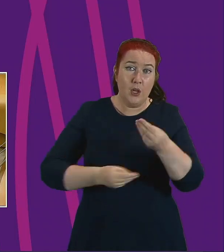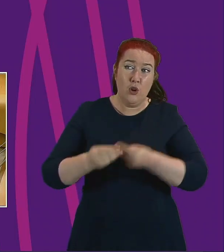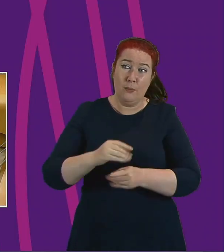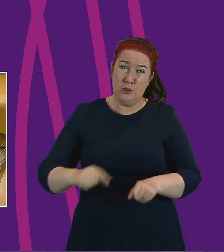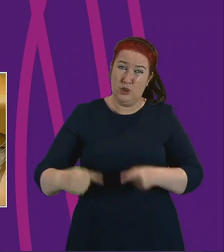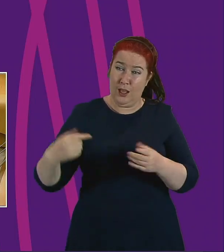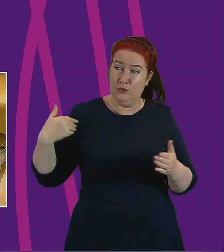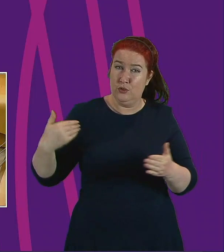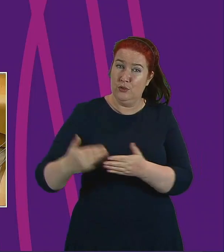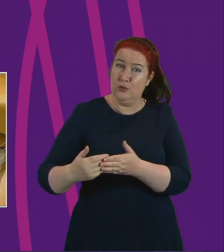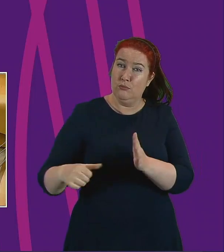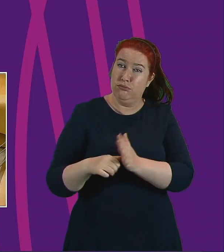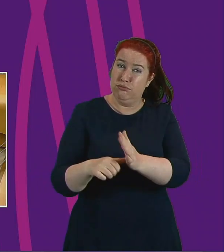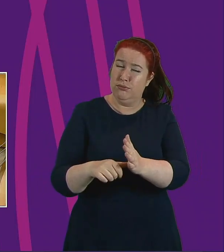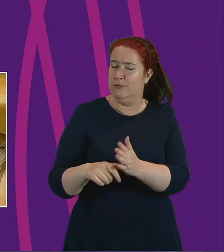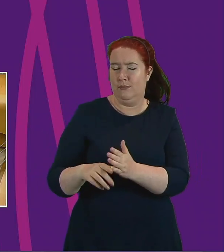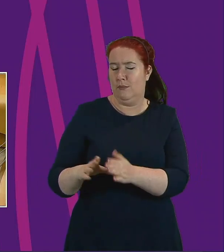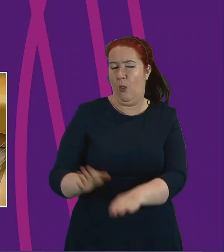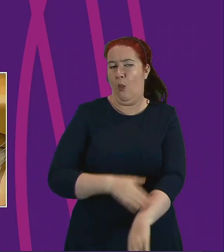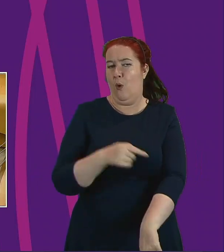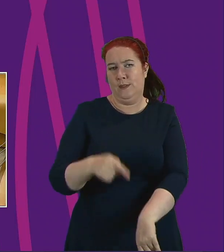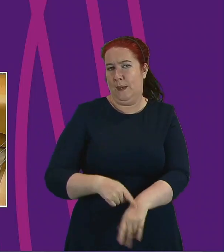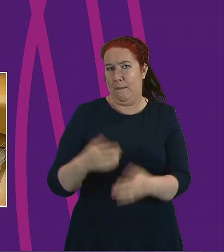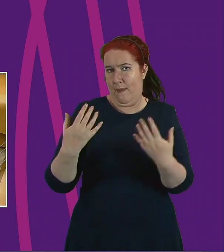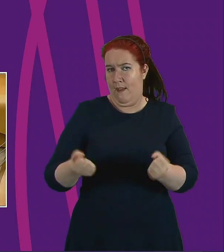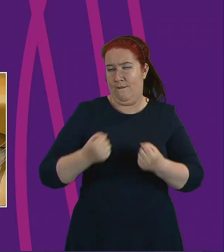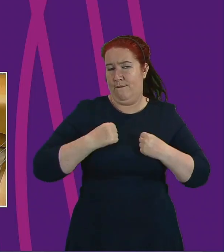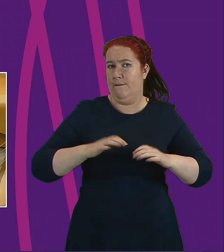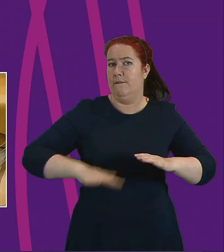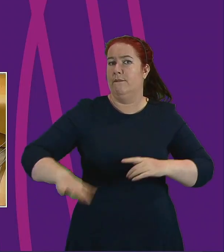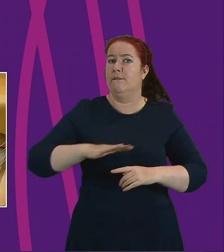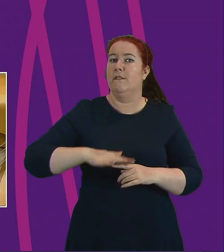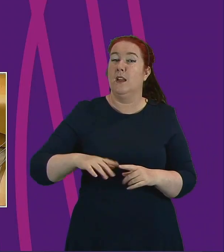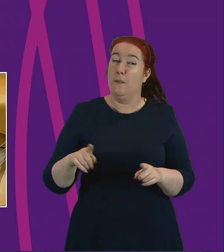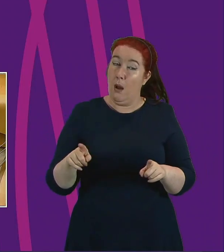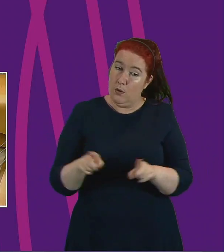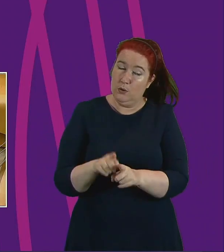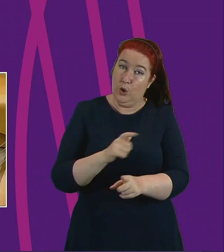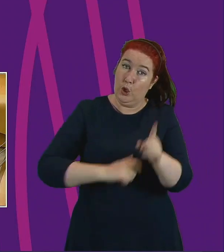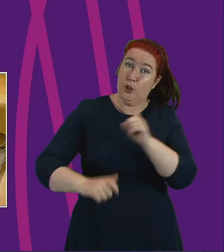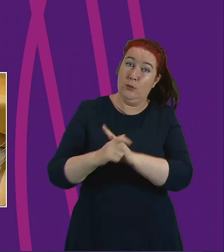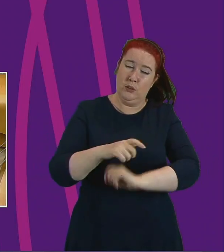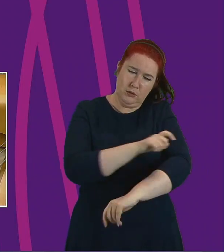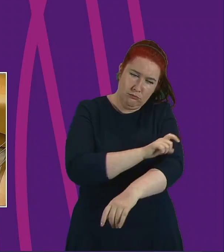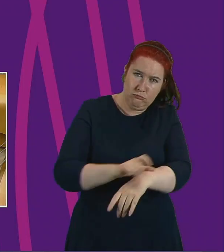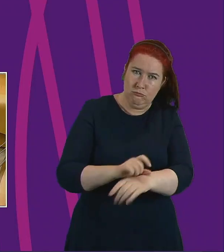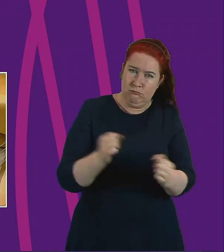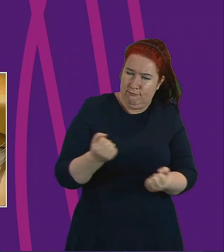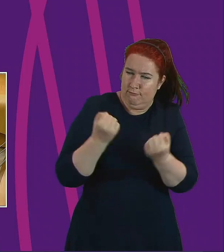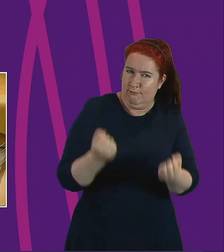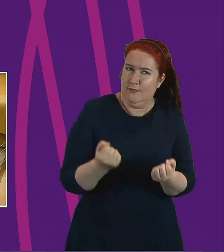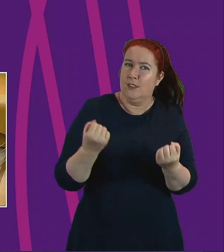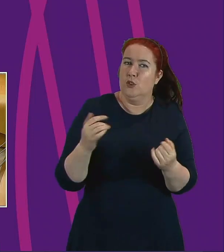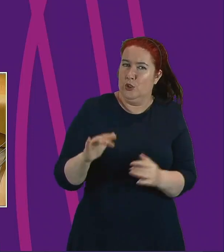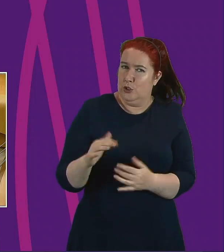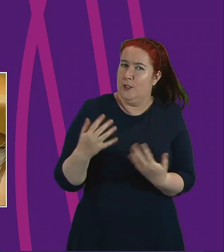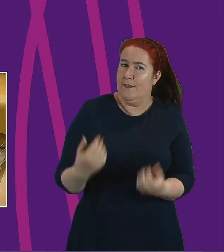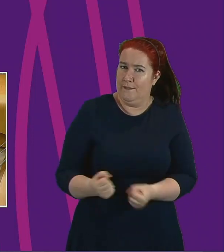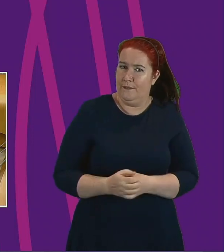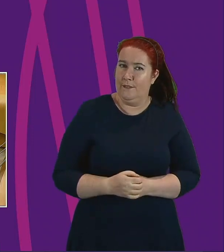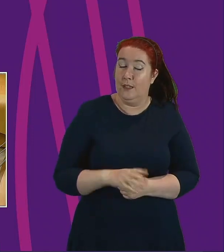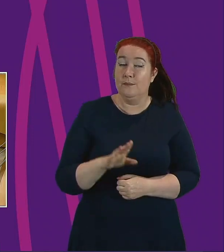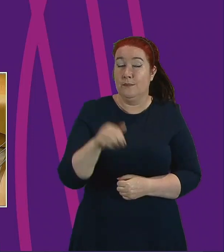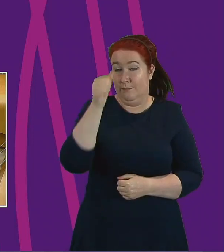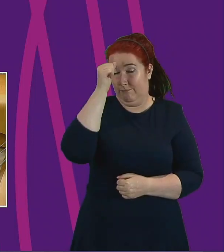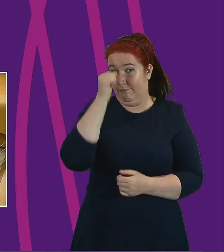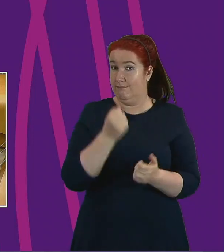there for a very long time. As has the resilience and strength of the community. I'm also conscious though that there'll be many more